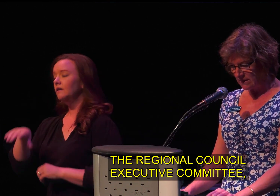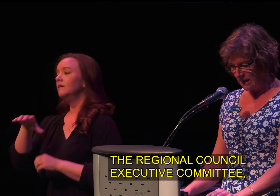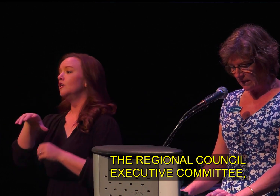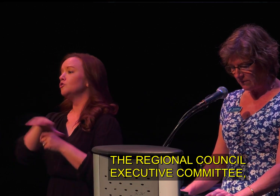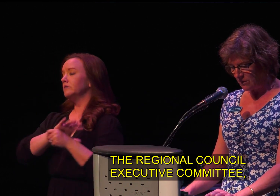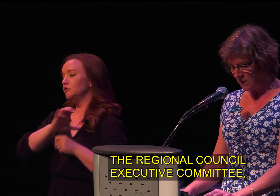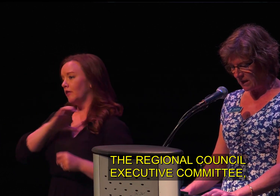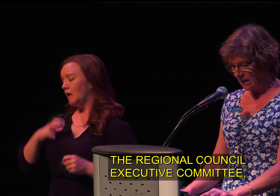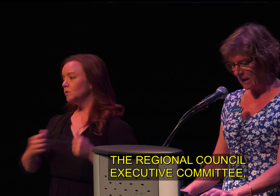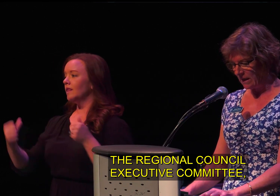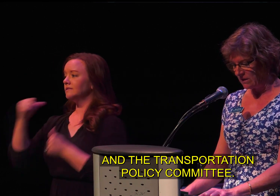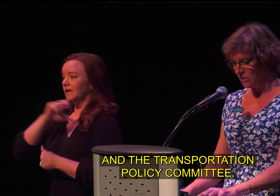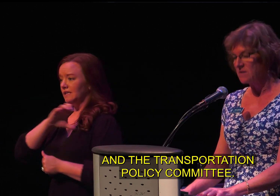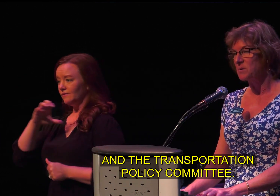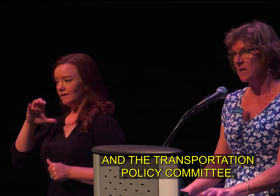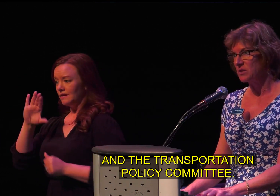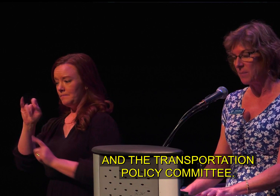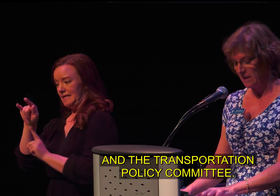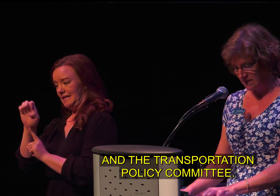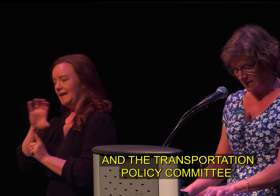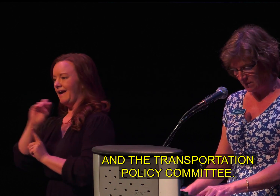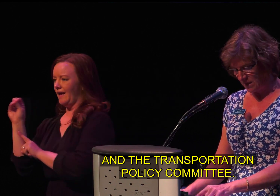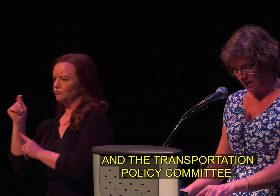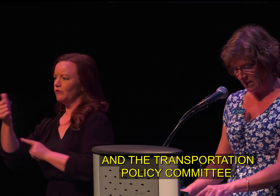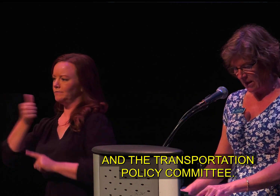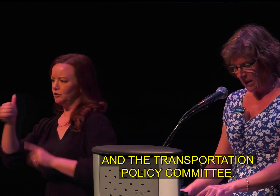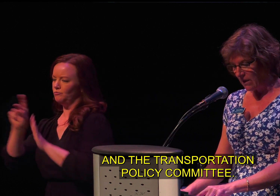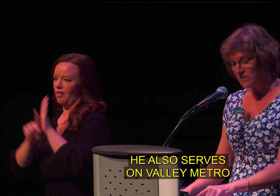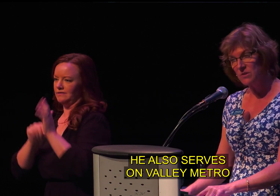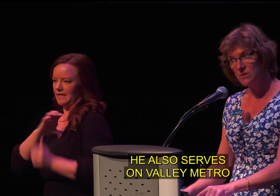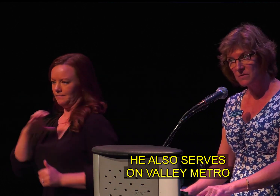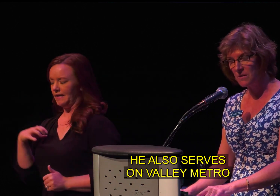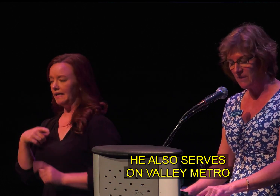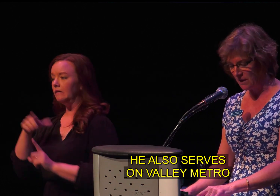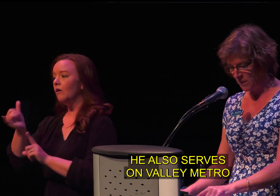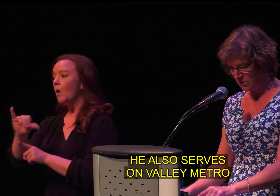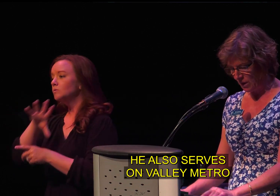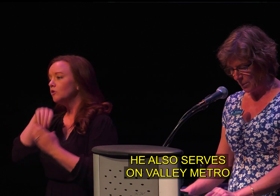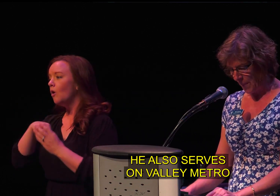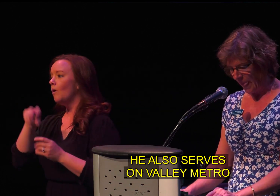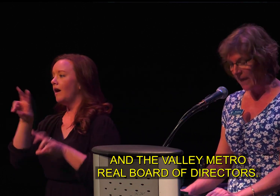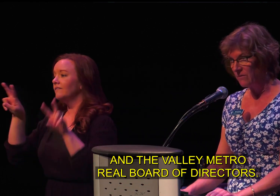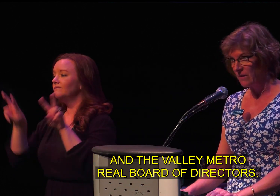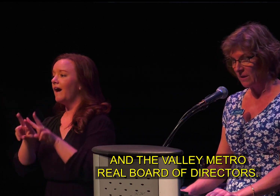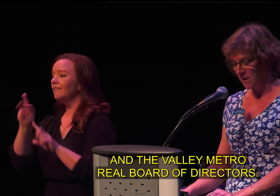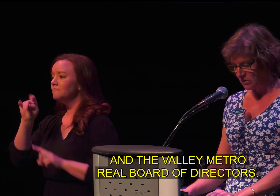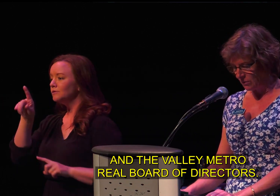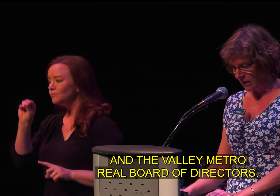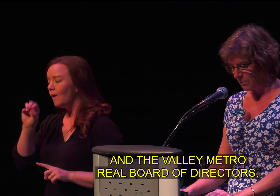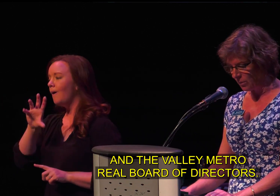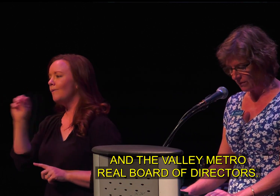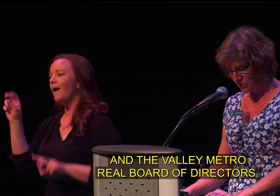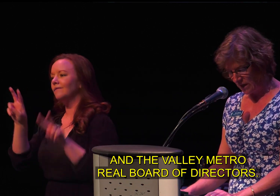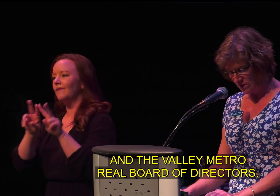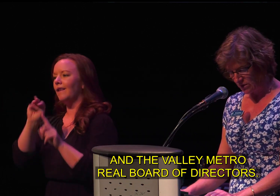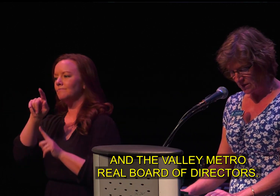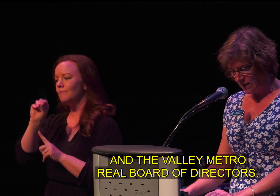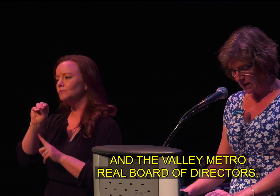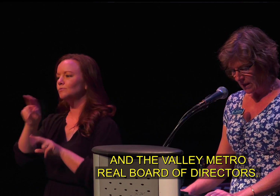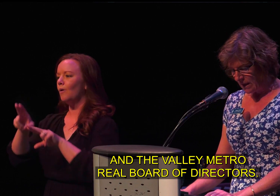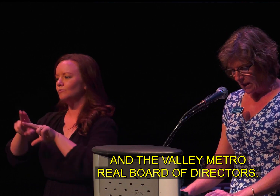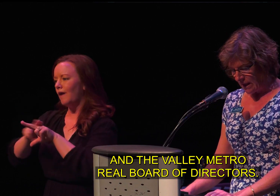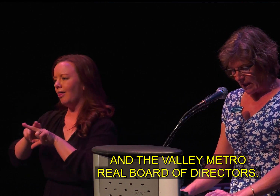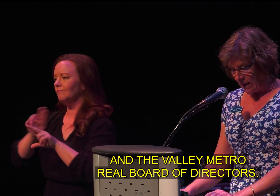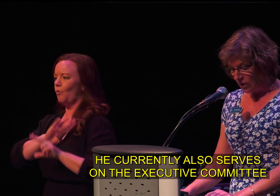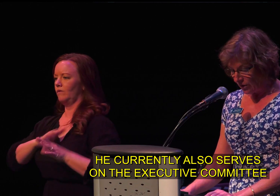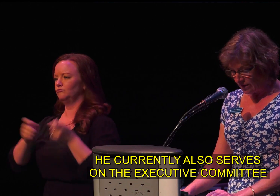Council Executive Committee, and the Transportation Policy Committee. He also serves on Valley Metro and the Valley Metro Rail Board of Directors.